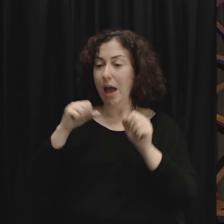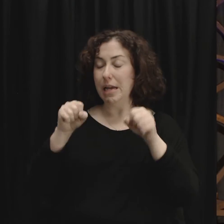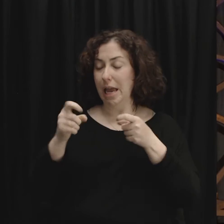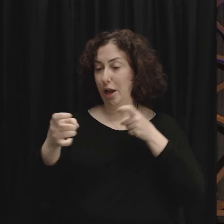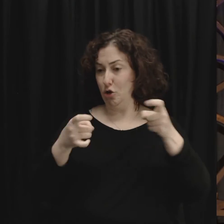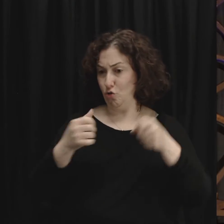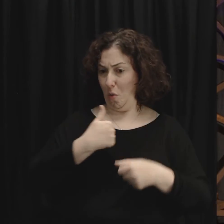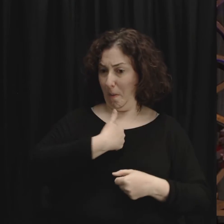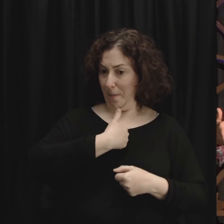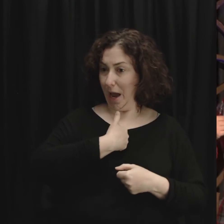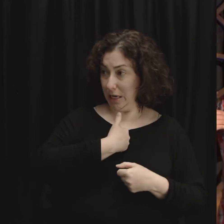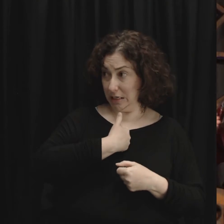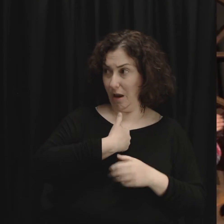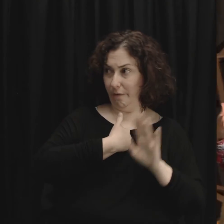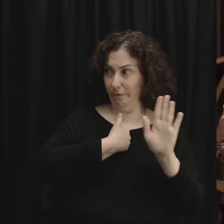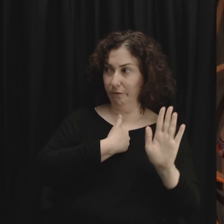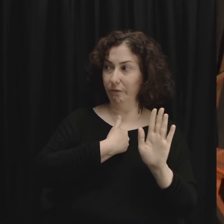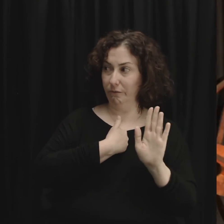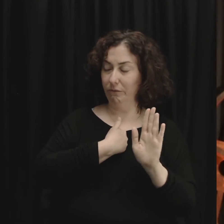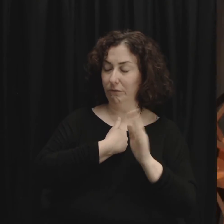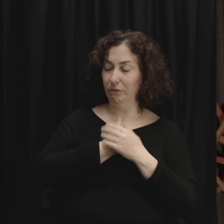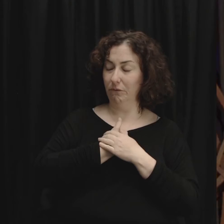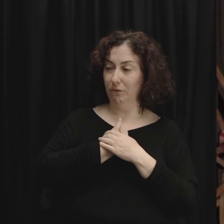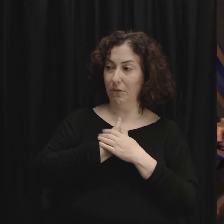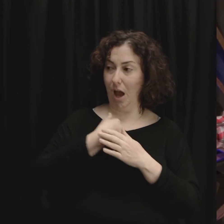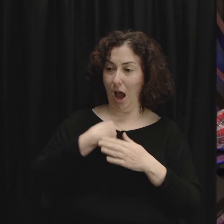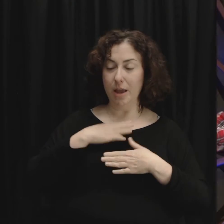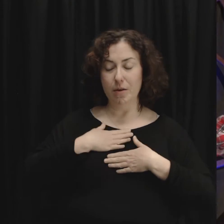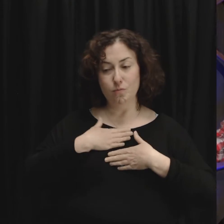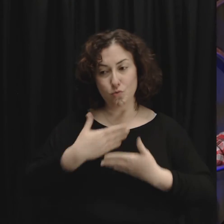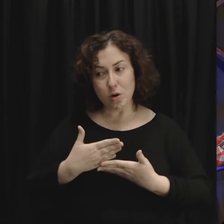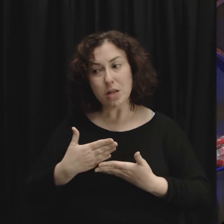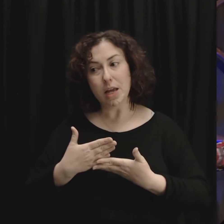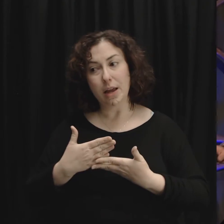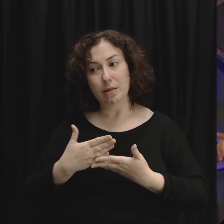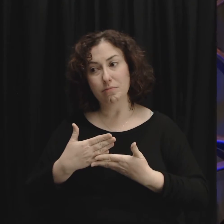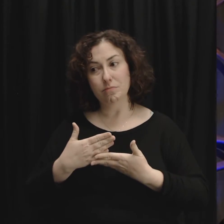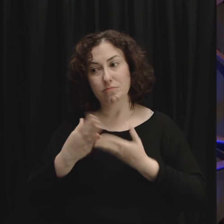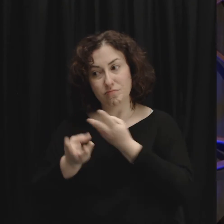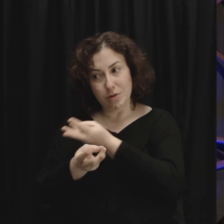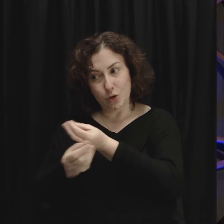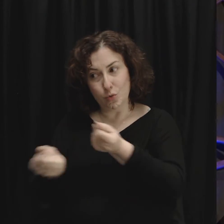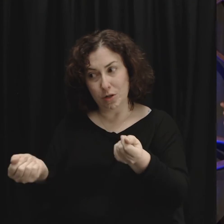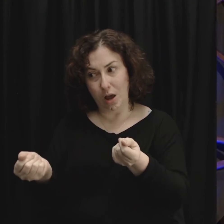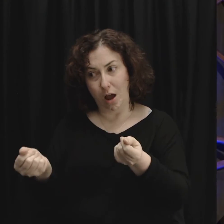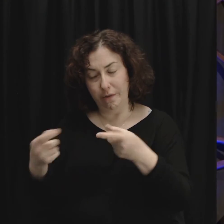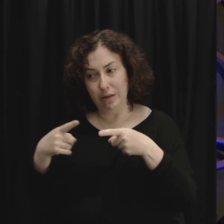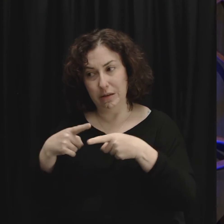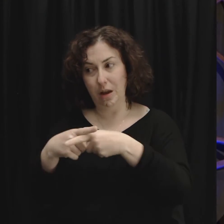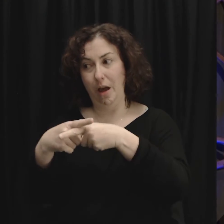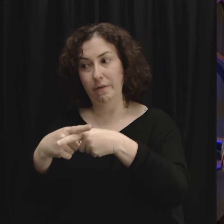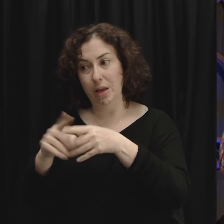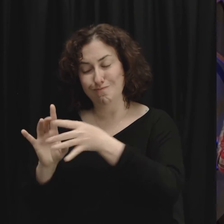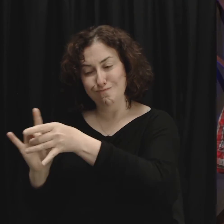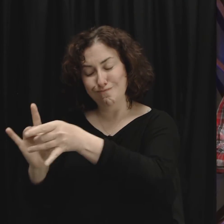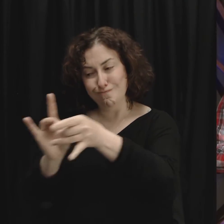as far as it depends on me I'm willing to be at peace in this relationship but there may be others that just are not willing